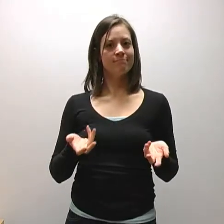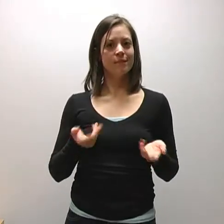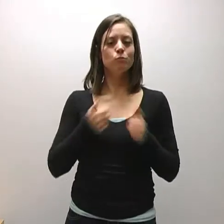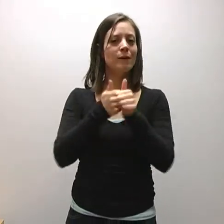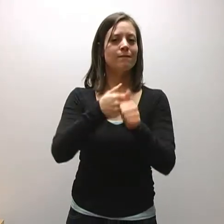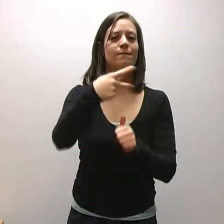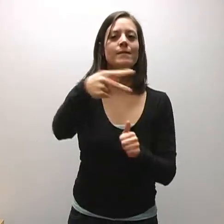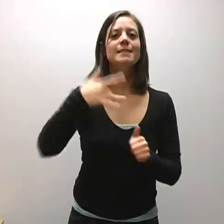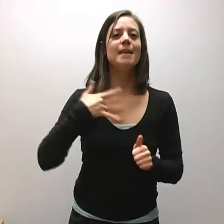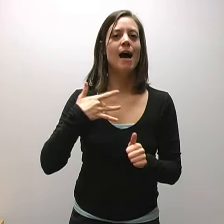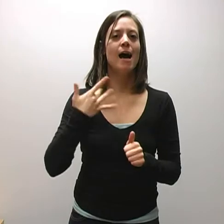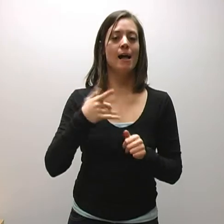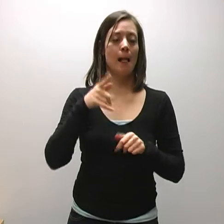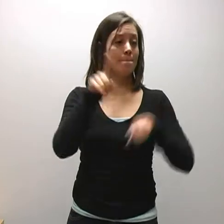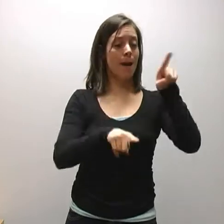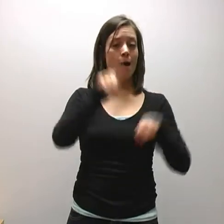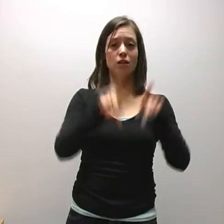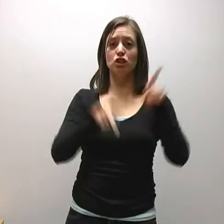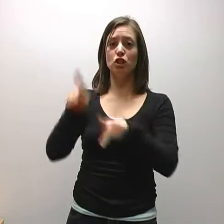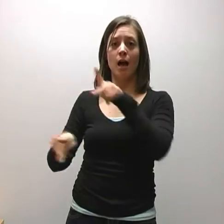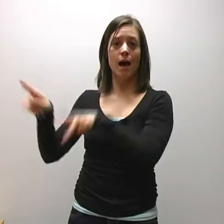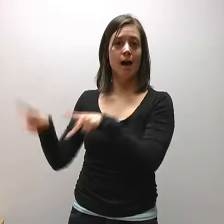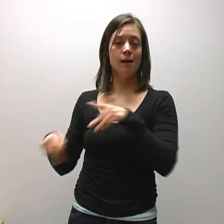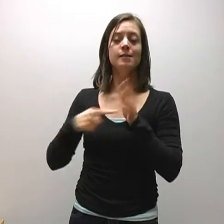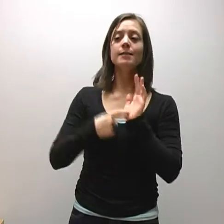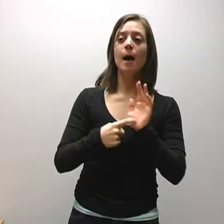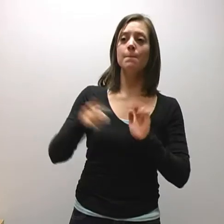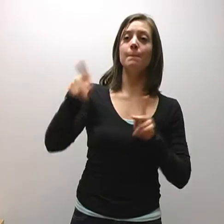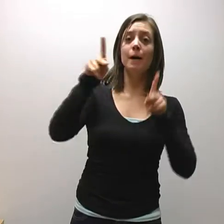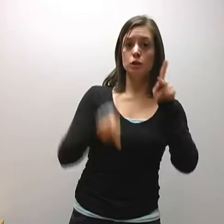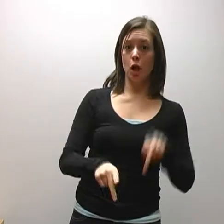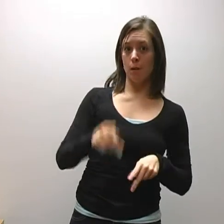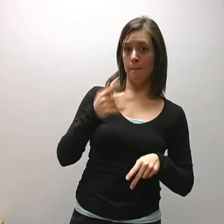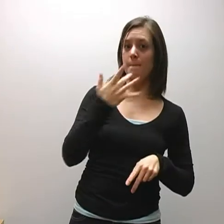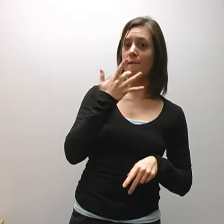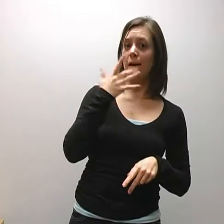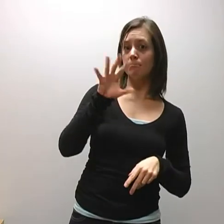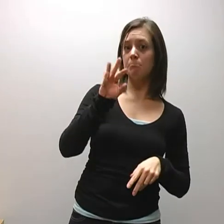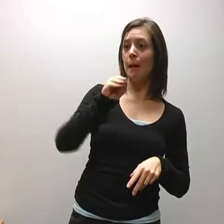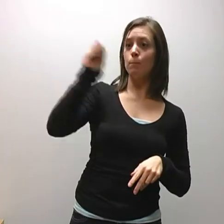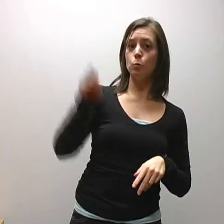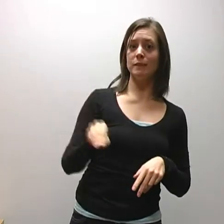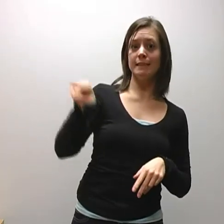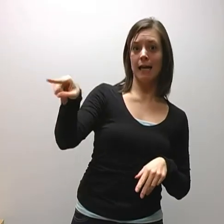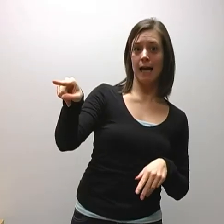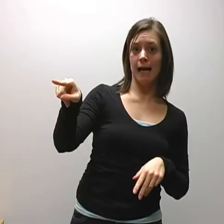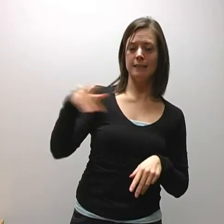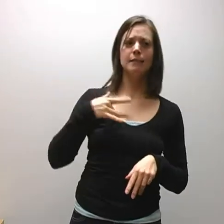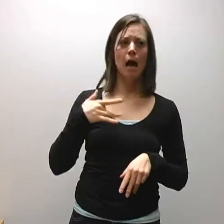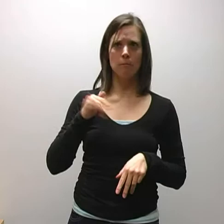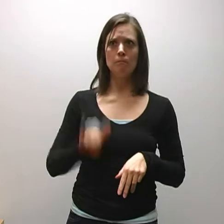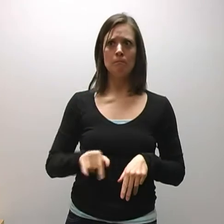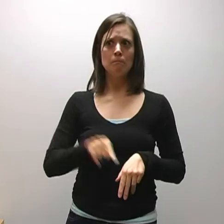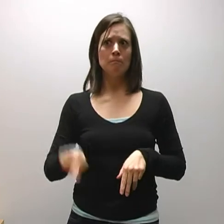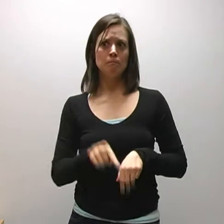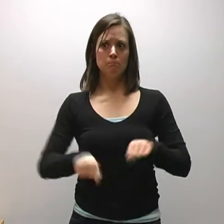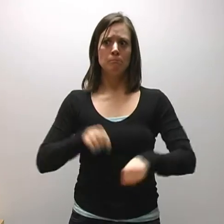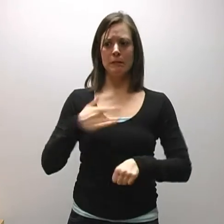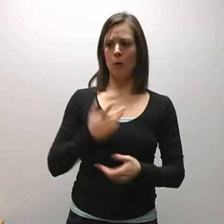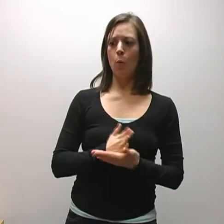So, yeah, I'm fine. I'm not going to stay back me. I'm